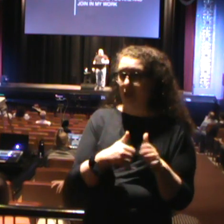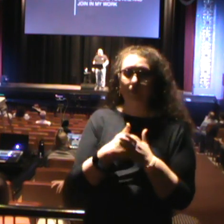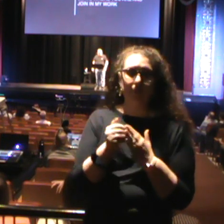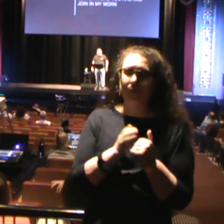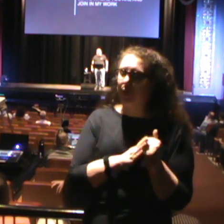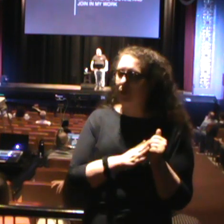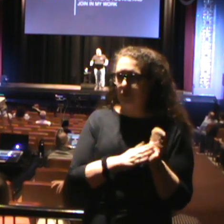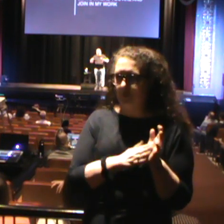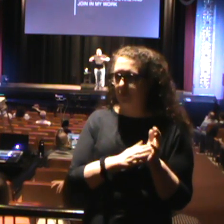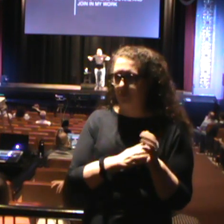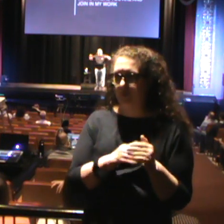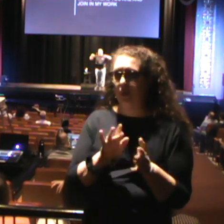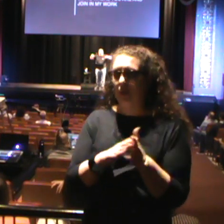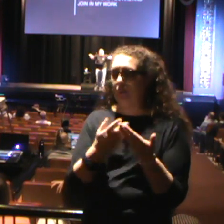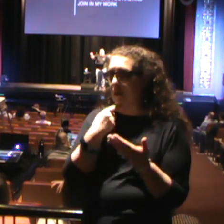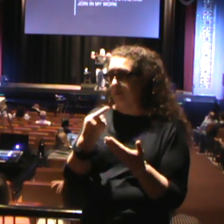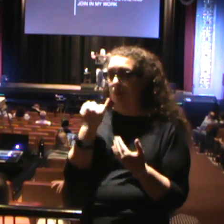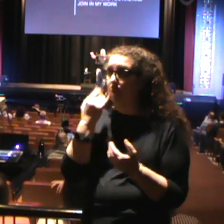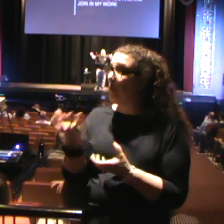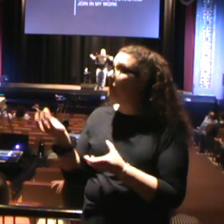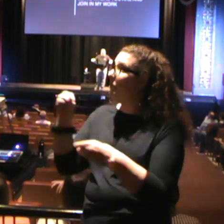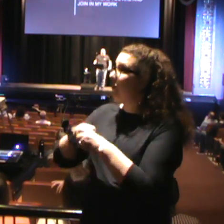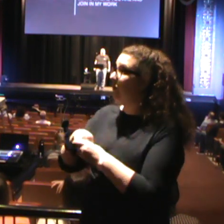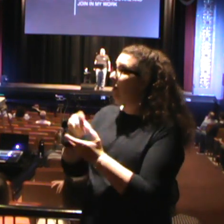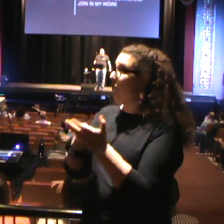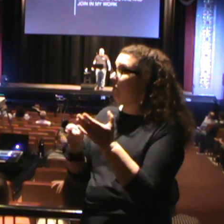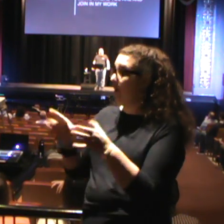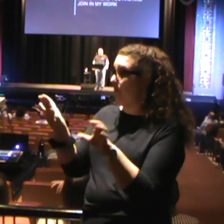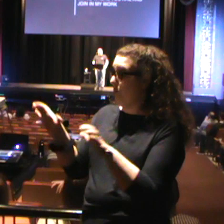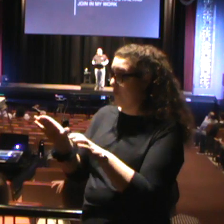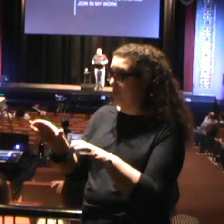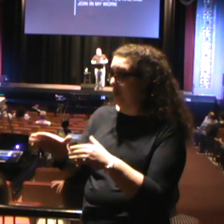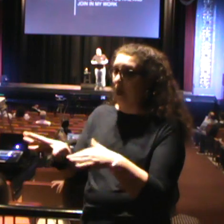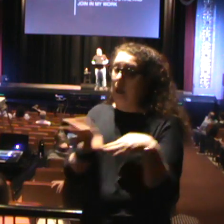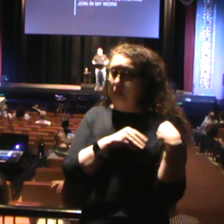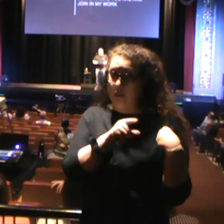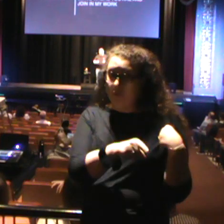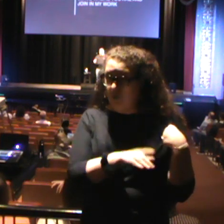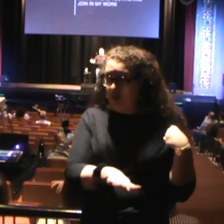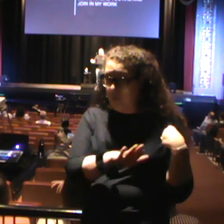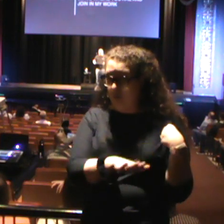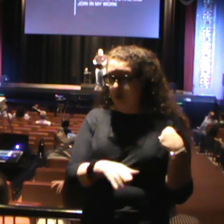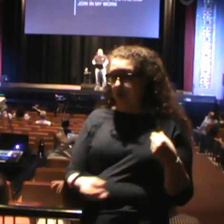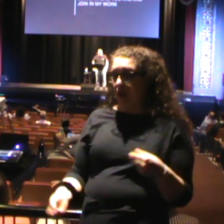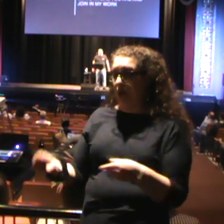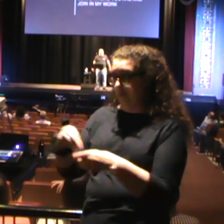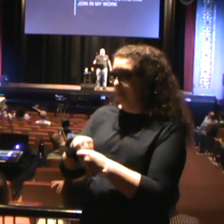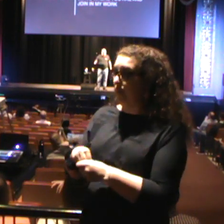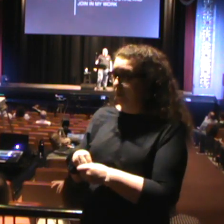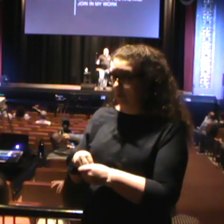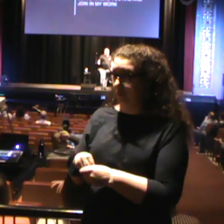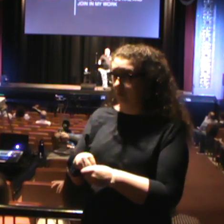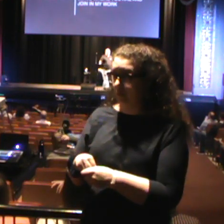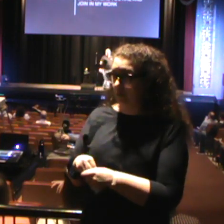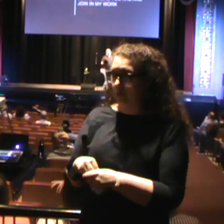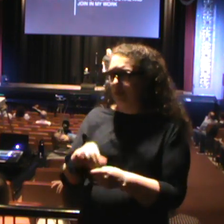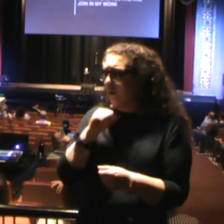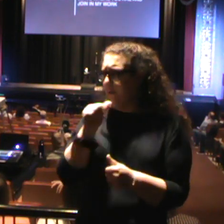to be a part of what I'm doing, leave where you are and join in my work. Now, I want to say this. Not everyone is called to do what we do.